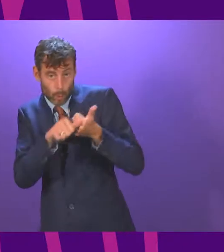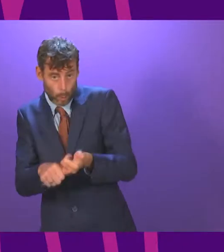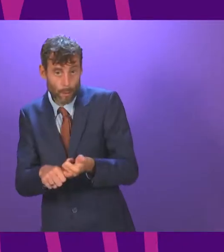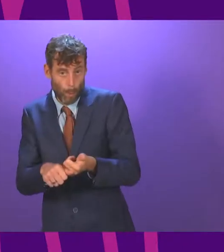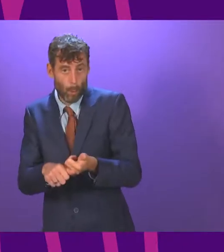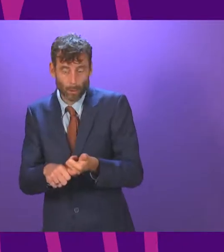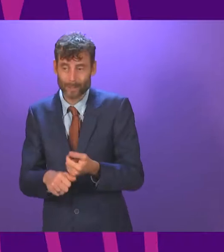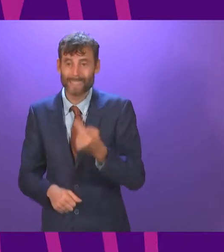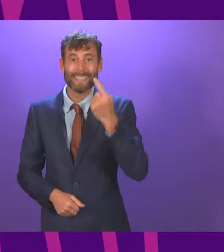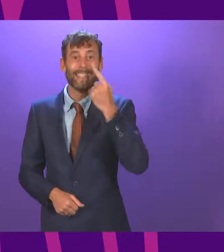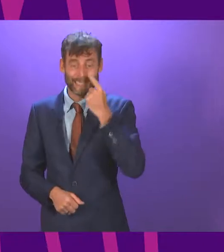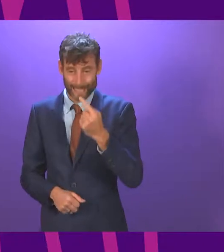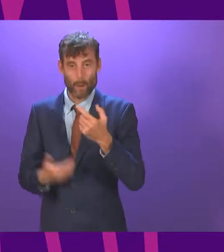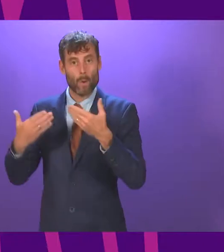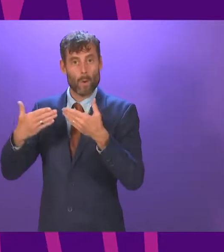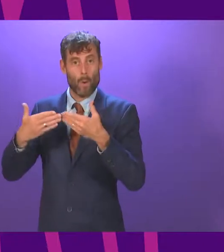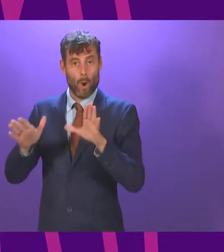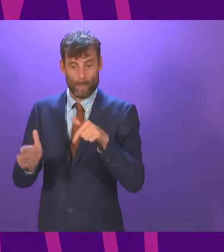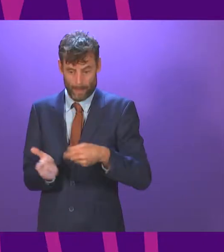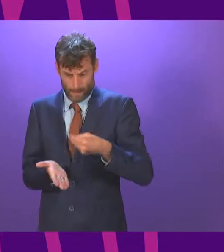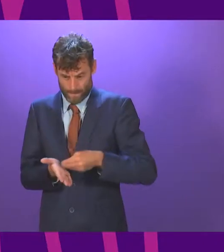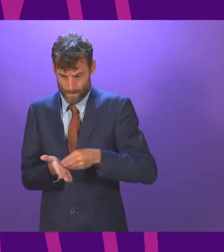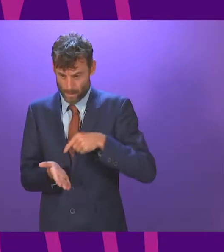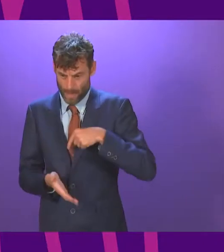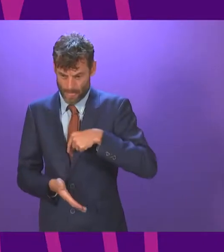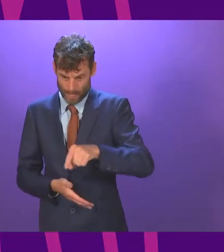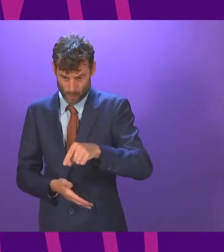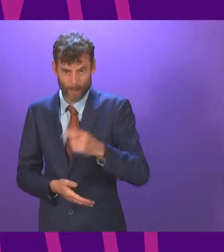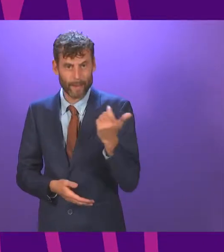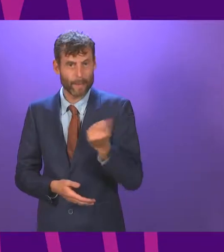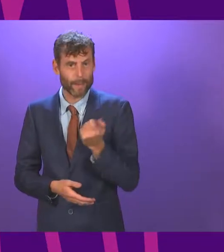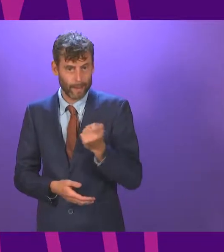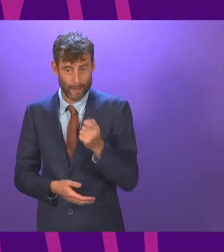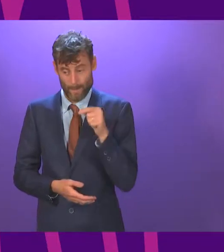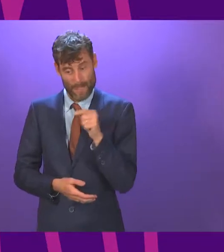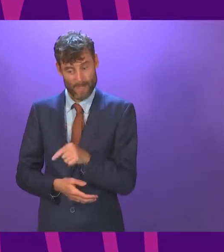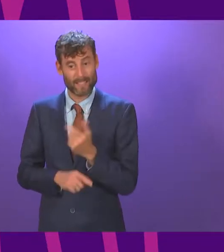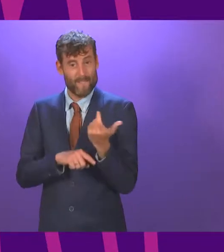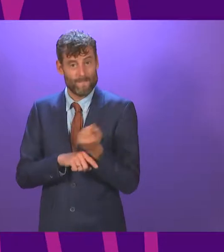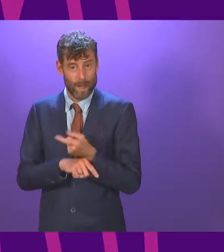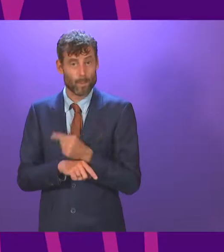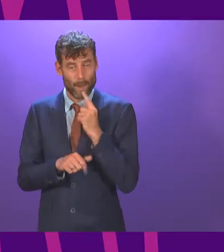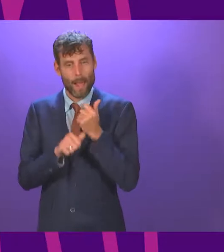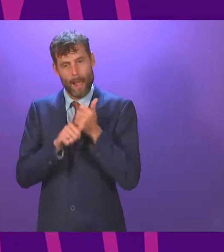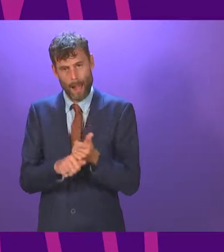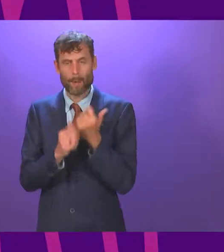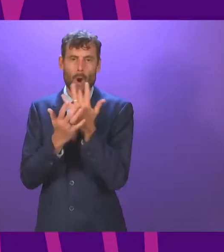His successor, Mary Goujon, has opened the fund this week, I think just yesterday, and I know it's hugely welcome from pig farmers in my area, many of whom